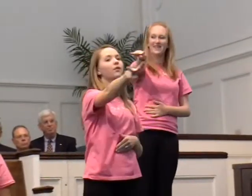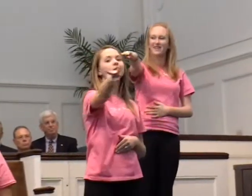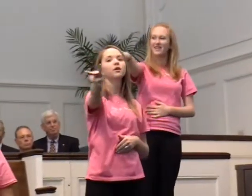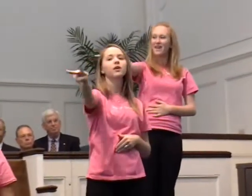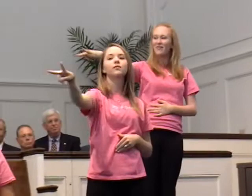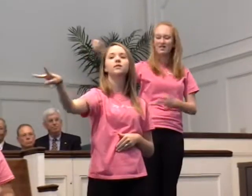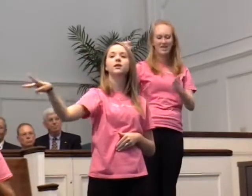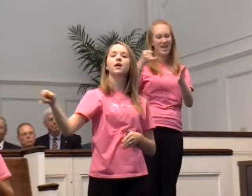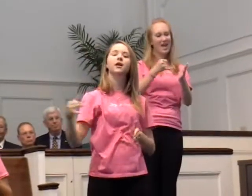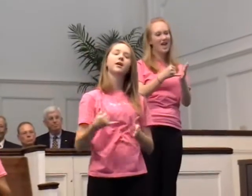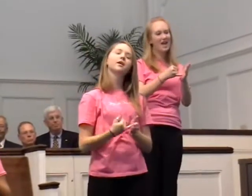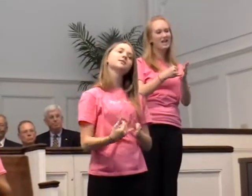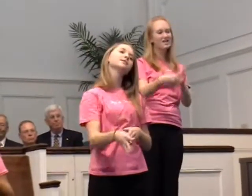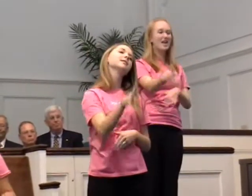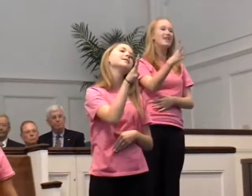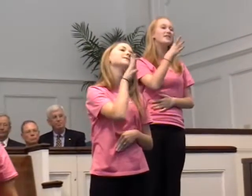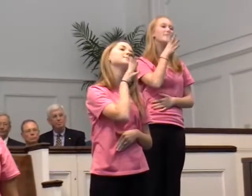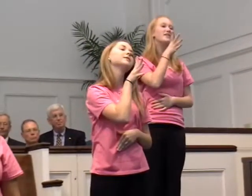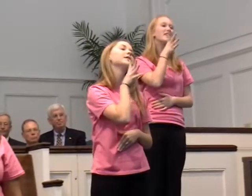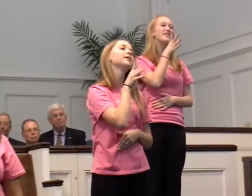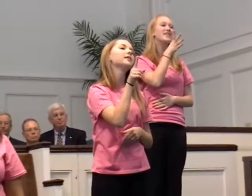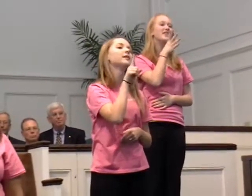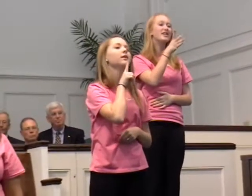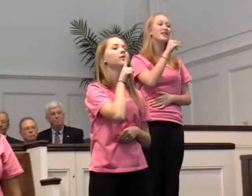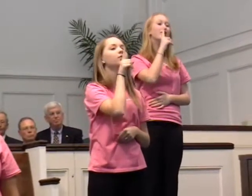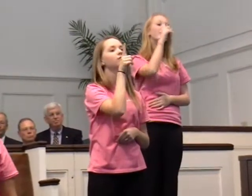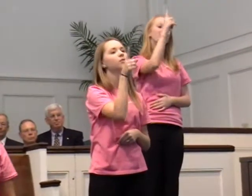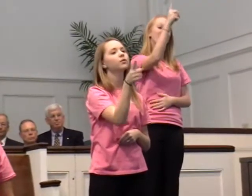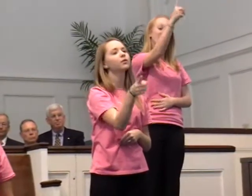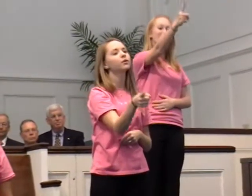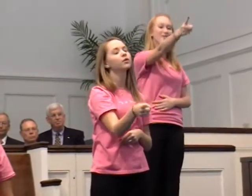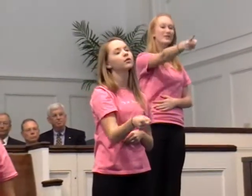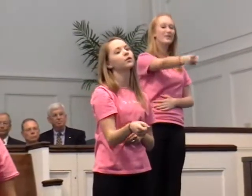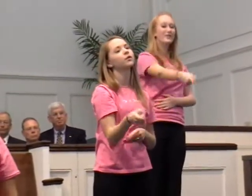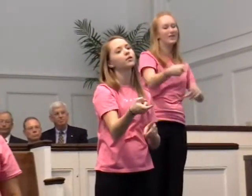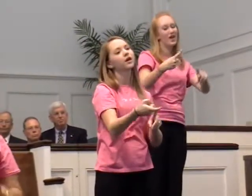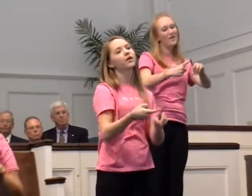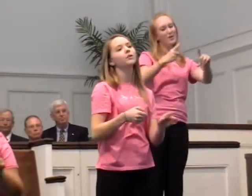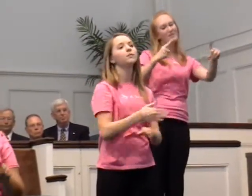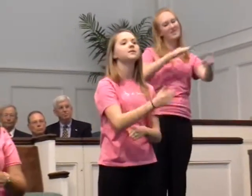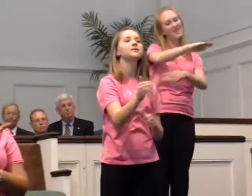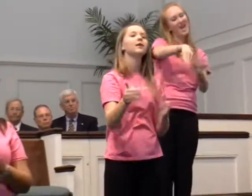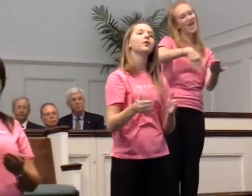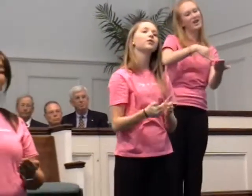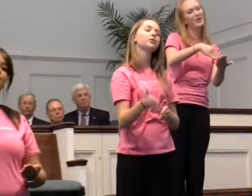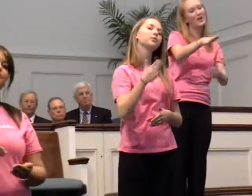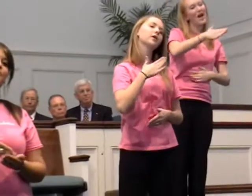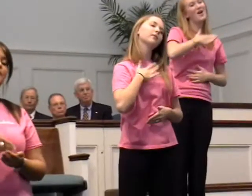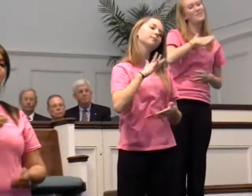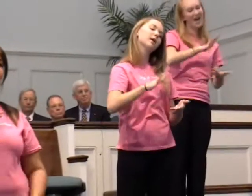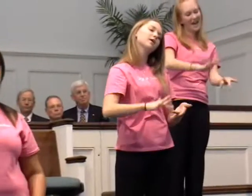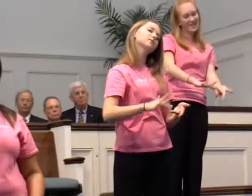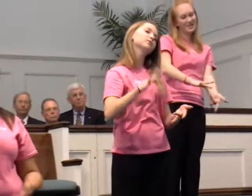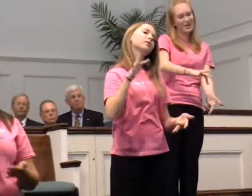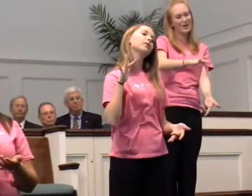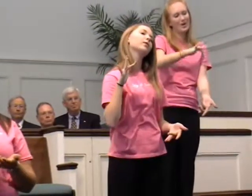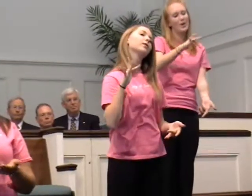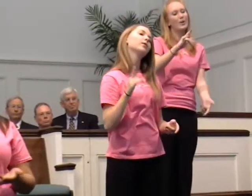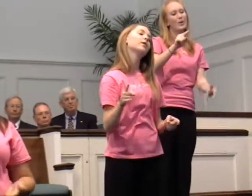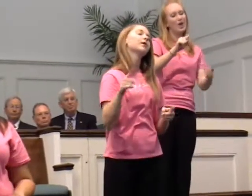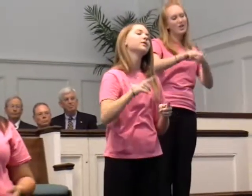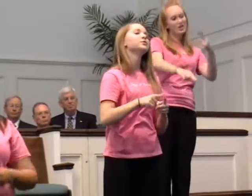around the evidence is speaking the truth From the center of my